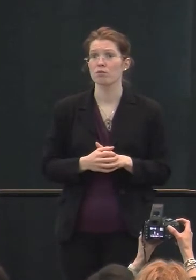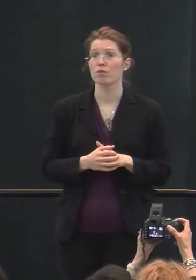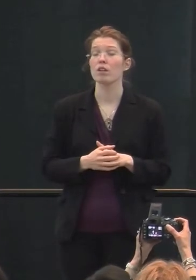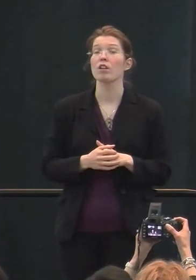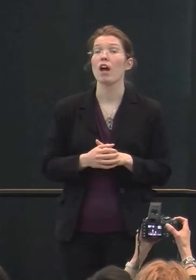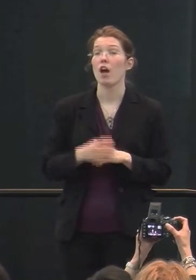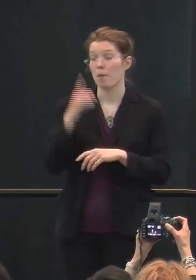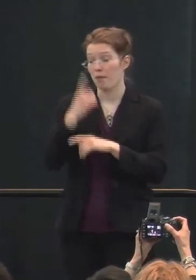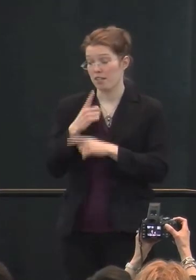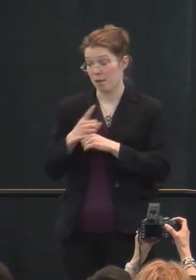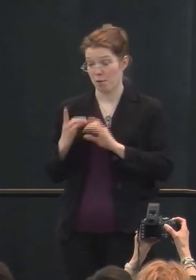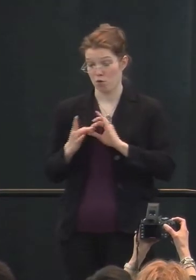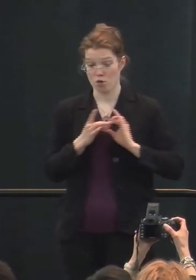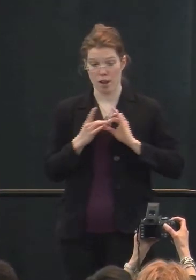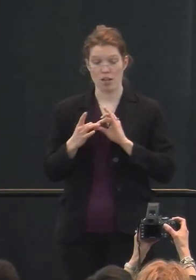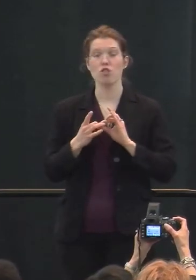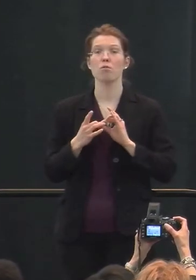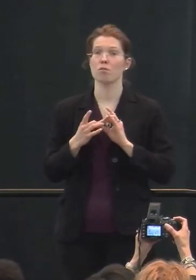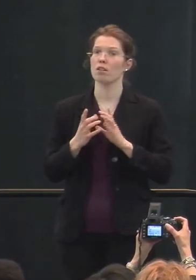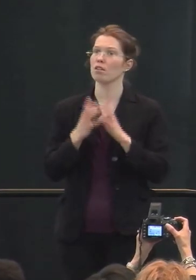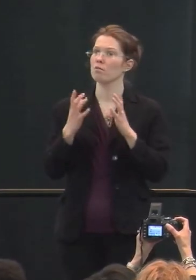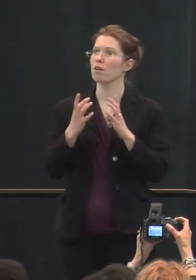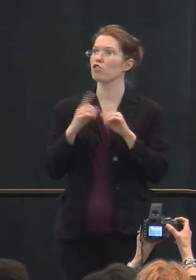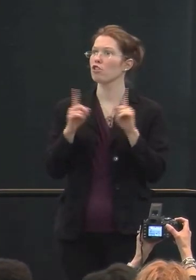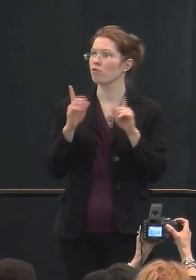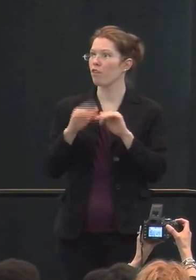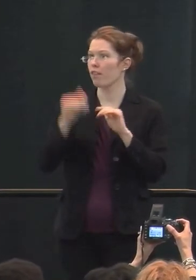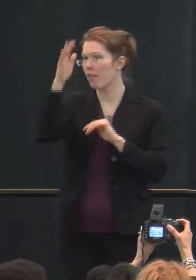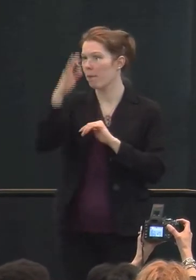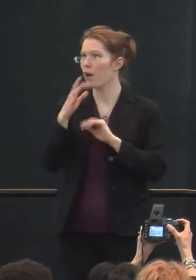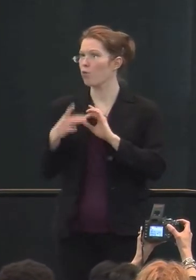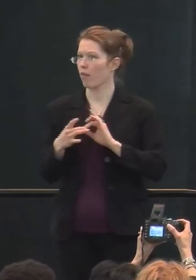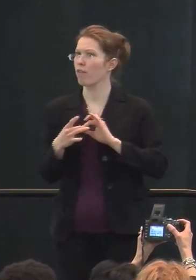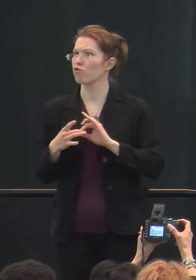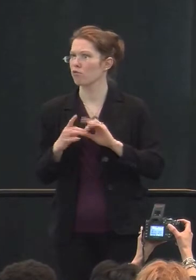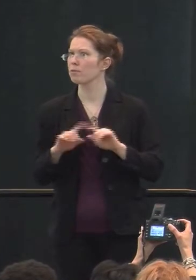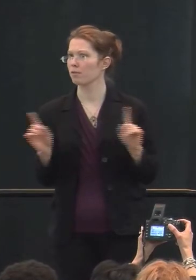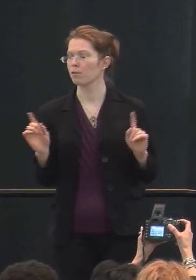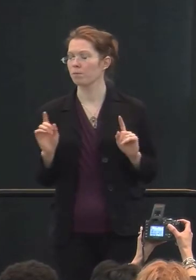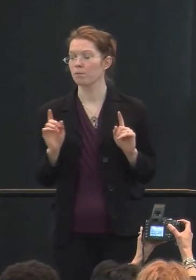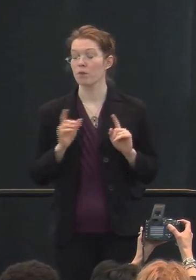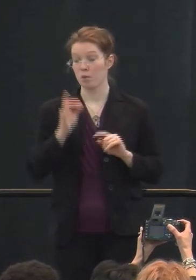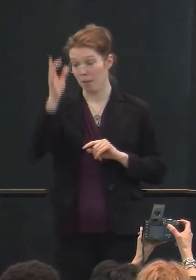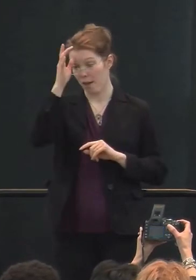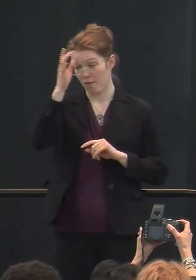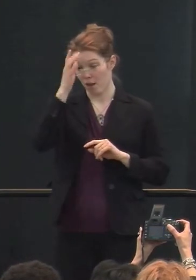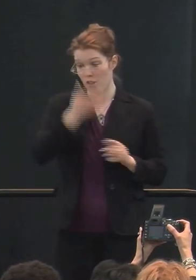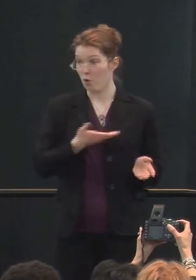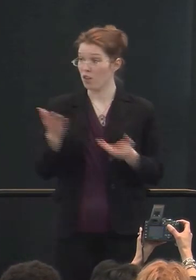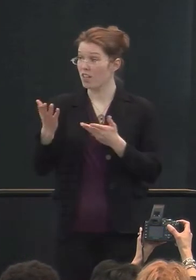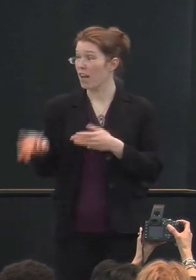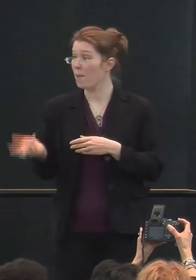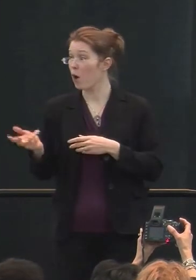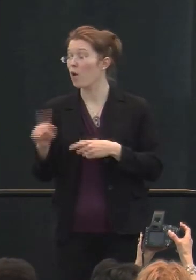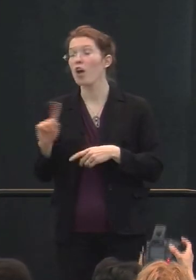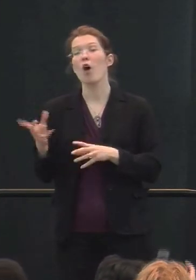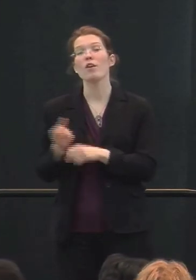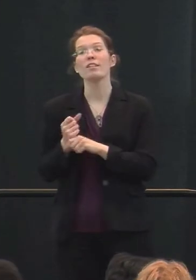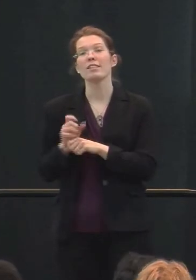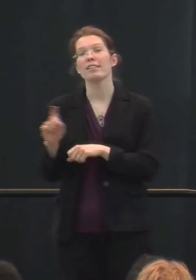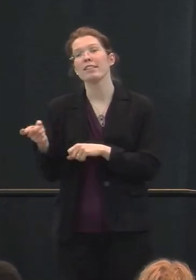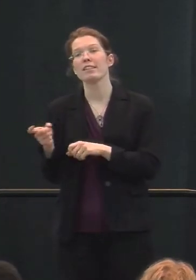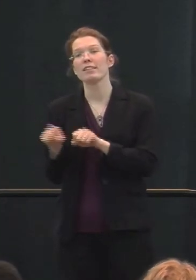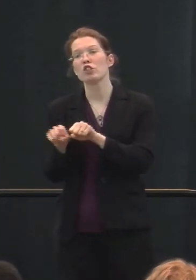But the sibling relationship is also much different from the parent relationship. When my father would take Jeffrey Bowling, he would always get